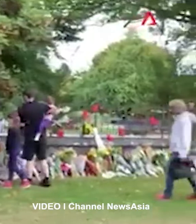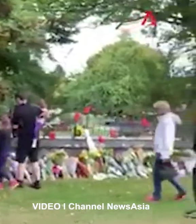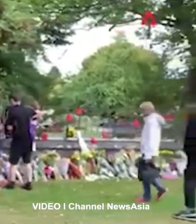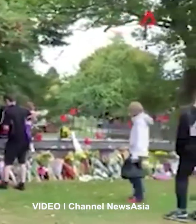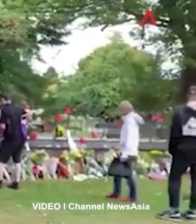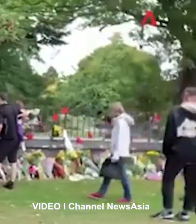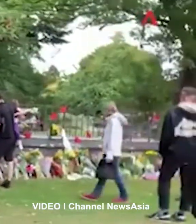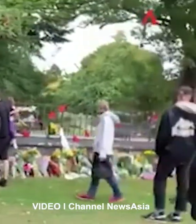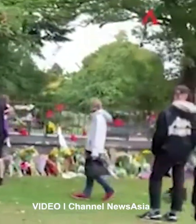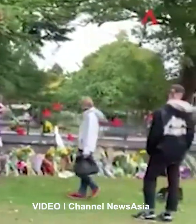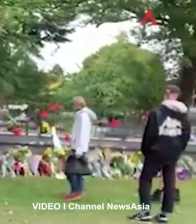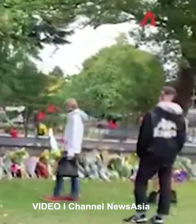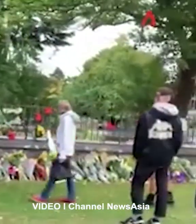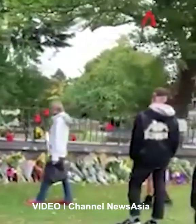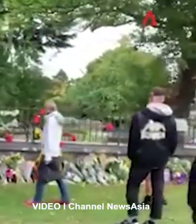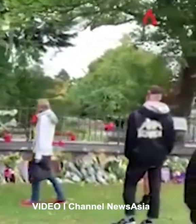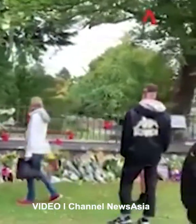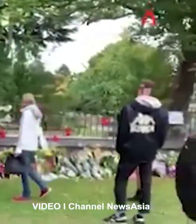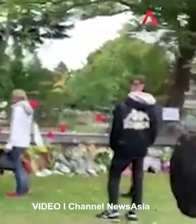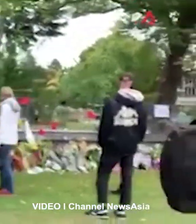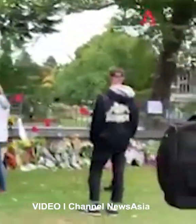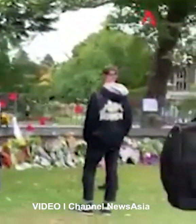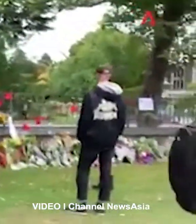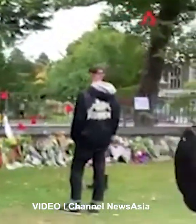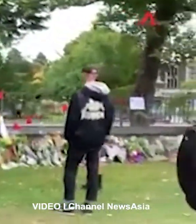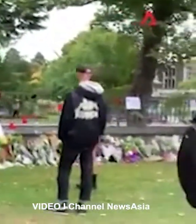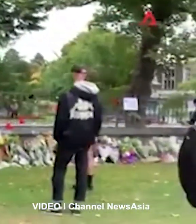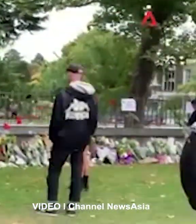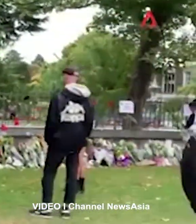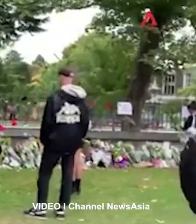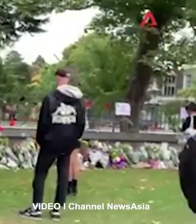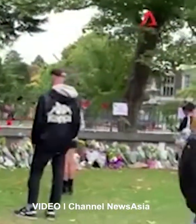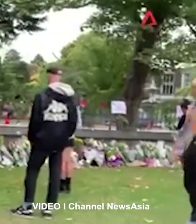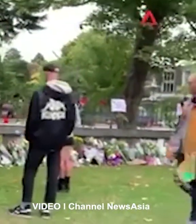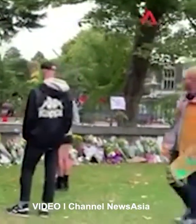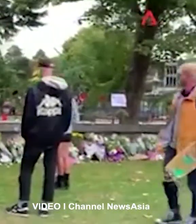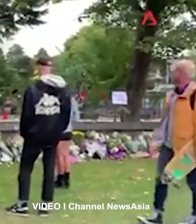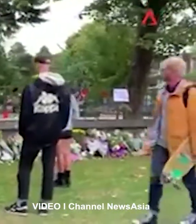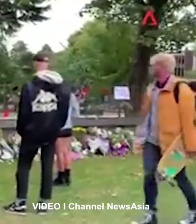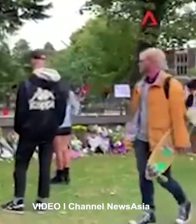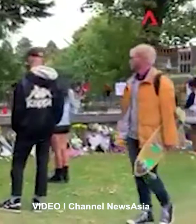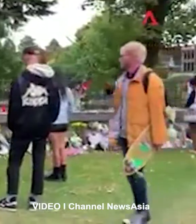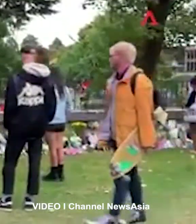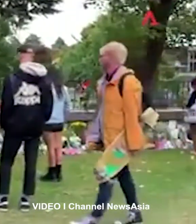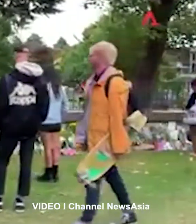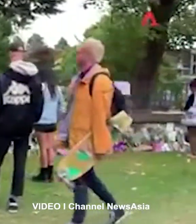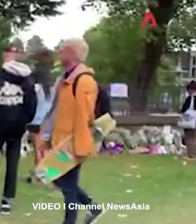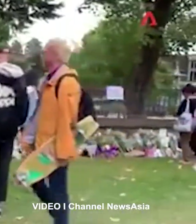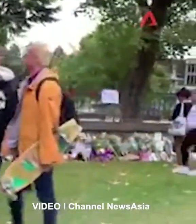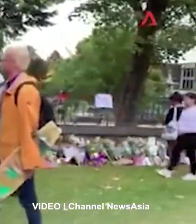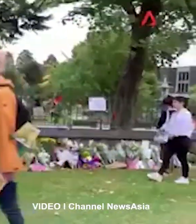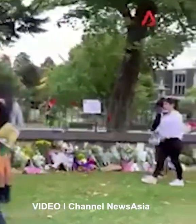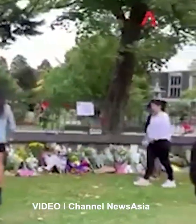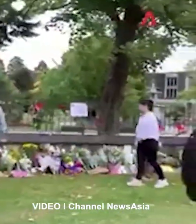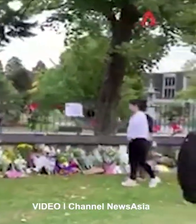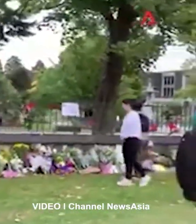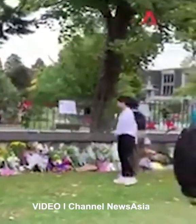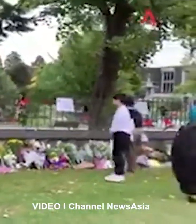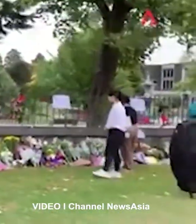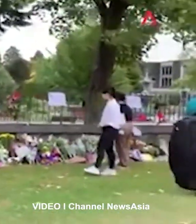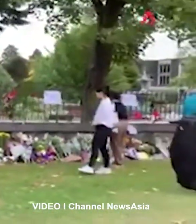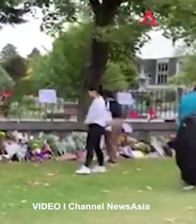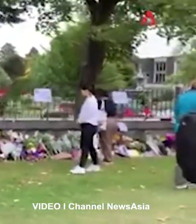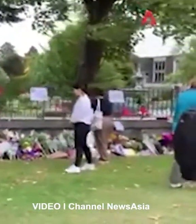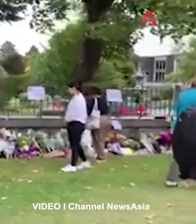there is no indication that two other people arrested on Friday were connected with the attacks.